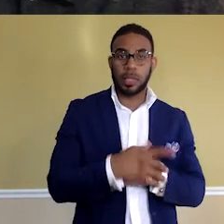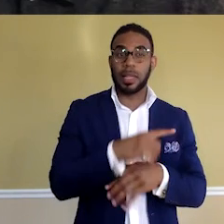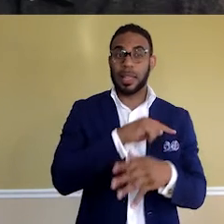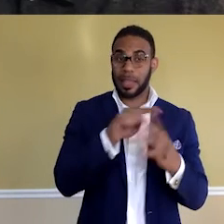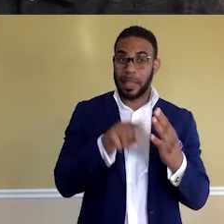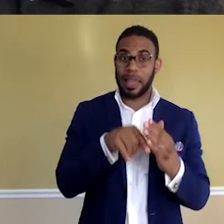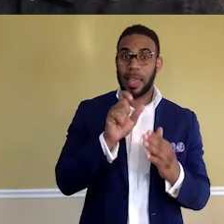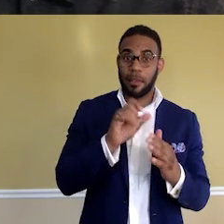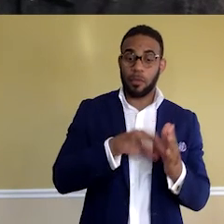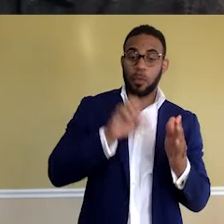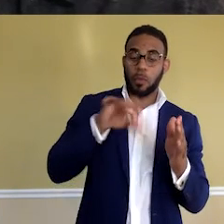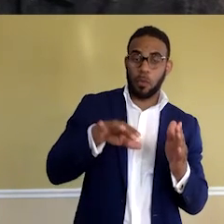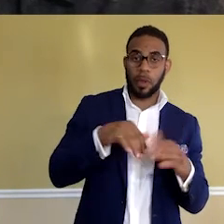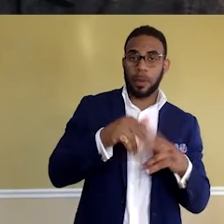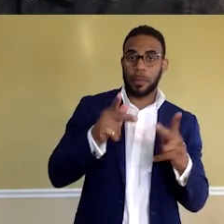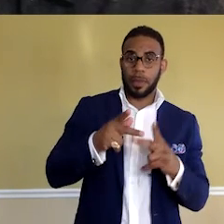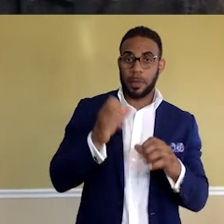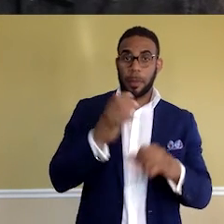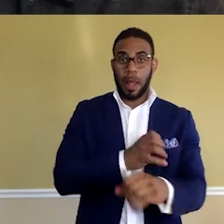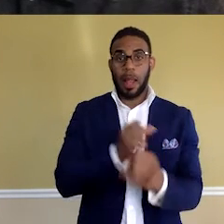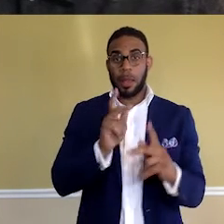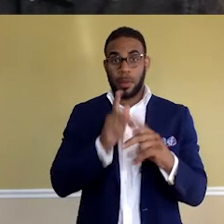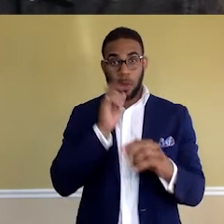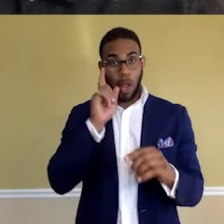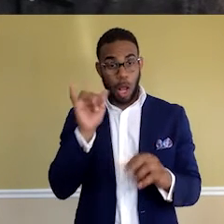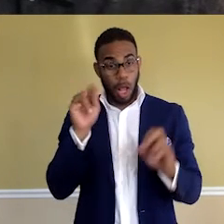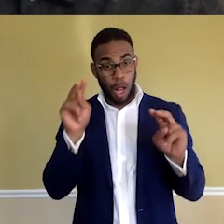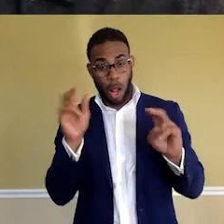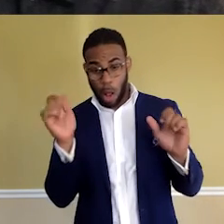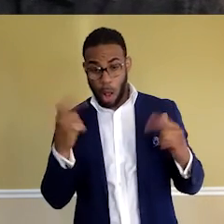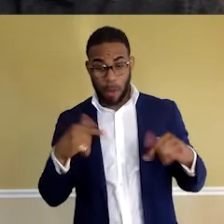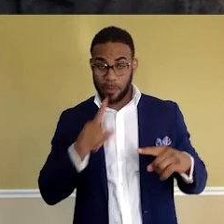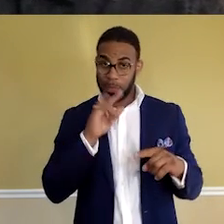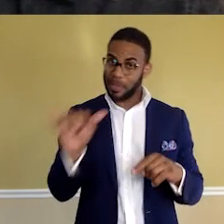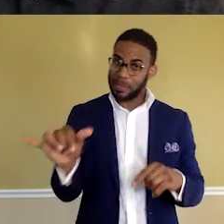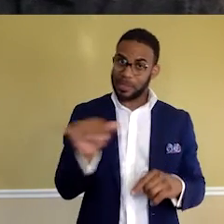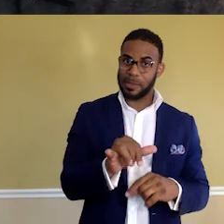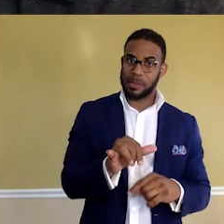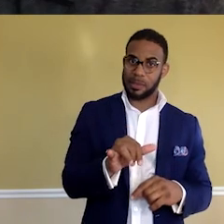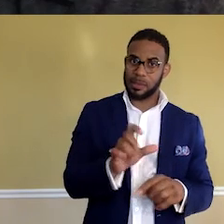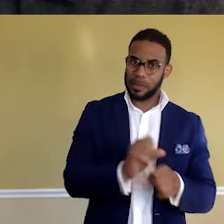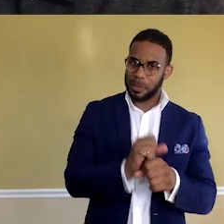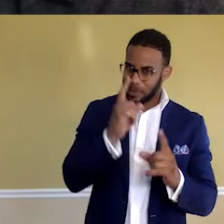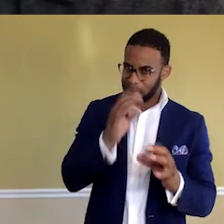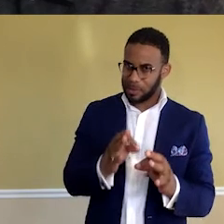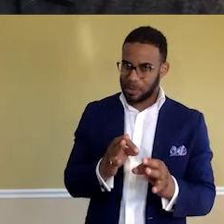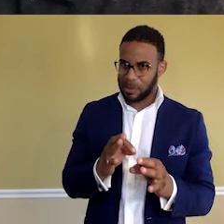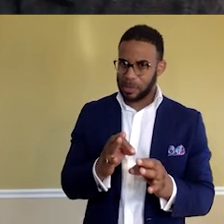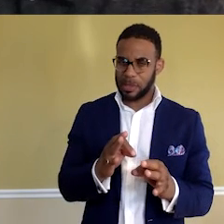to be removed from positions of power and allow people that look at all of us as being the same to make decisions. Then we're going to get there.